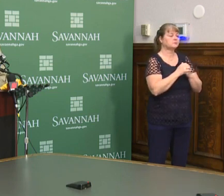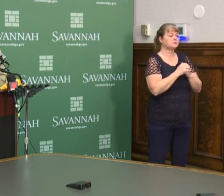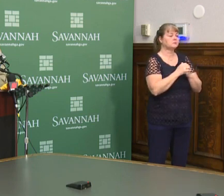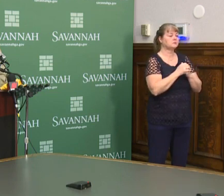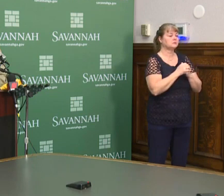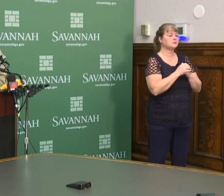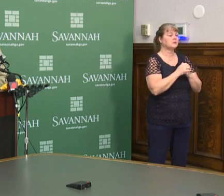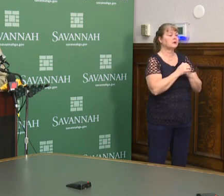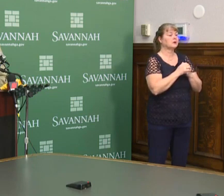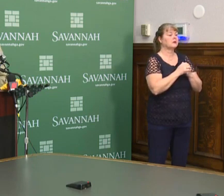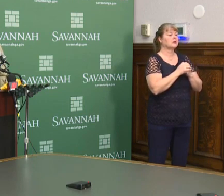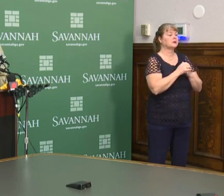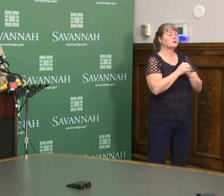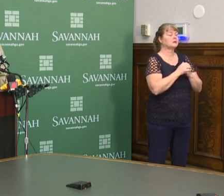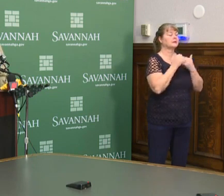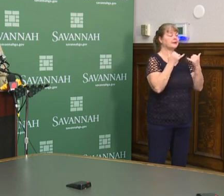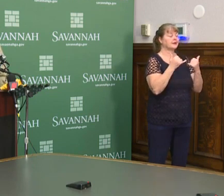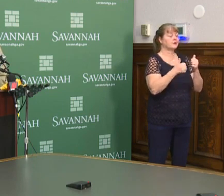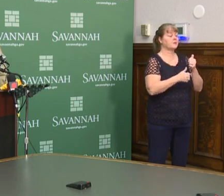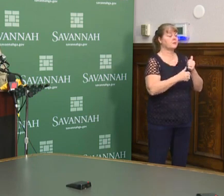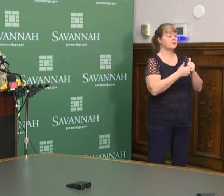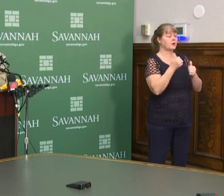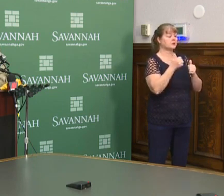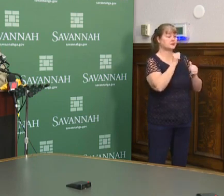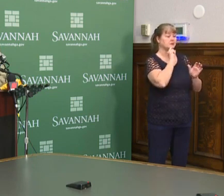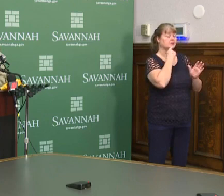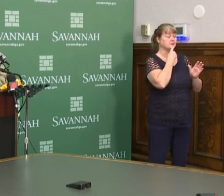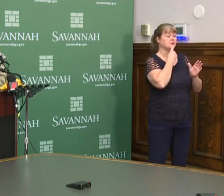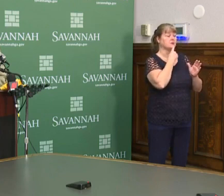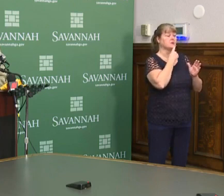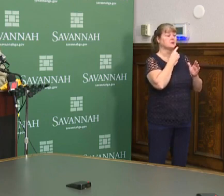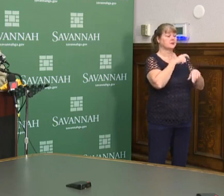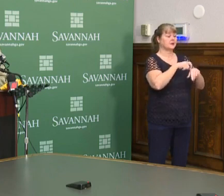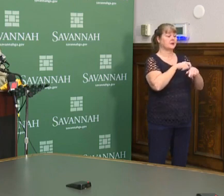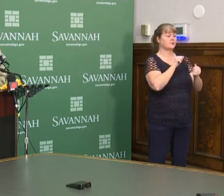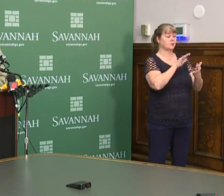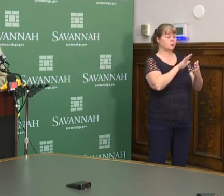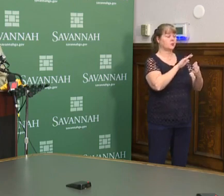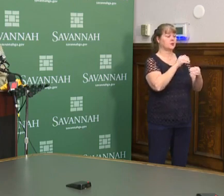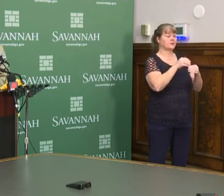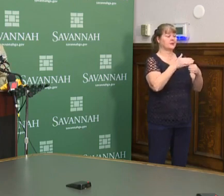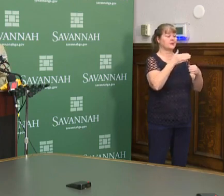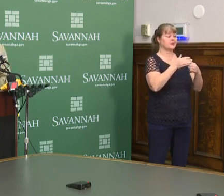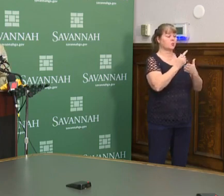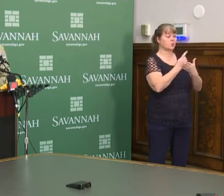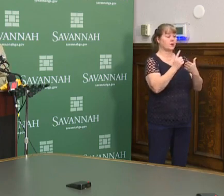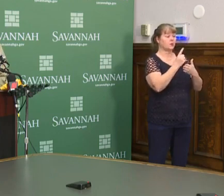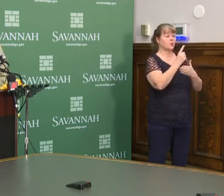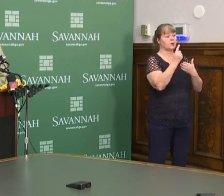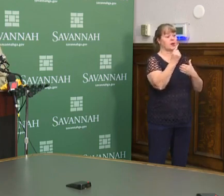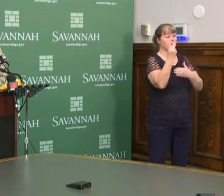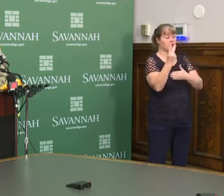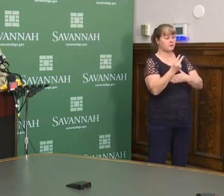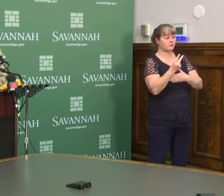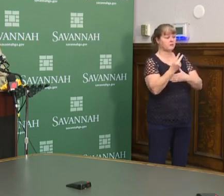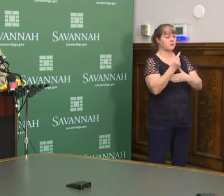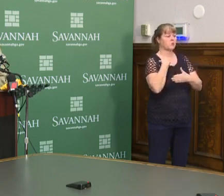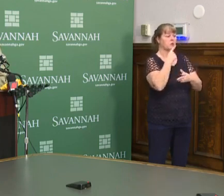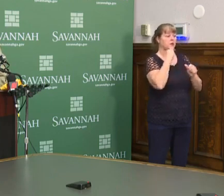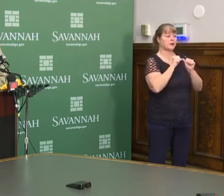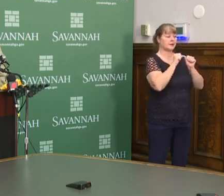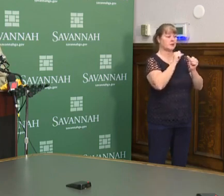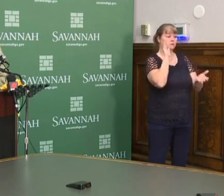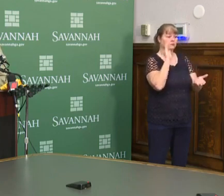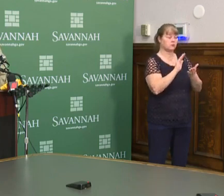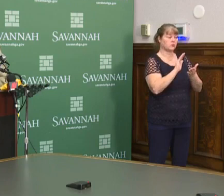As the most intensive period in this crisis approaches over the next week and a half, we will continue to reduce